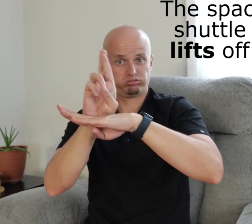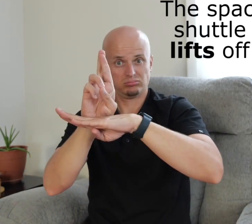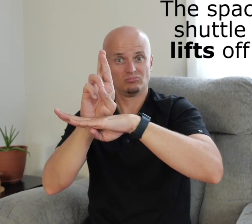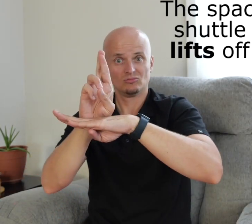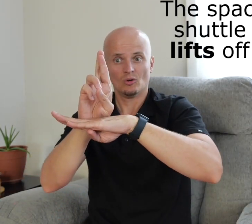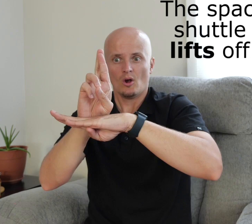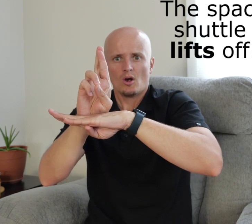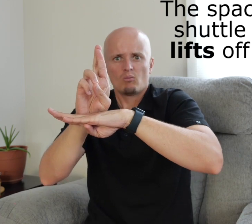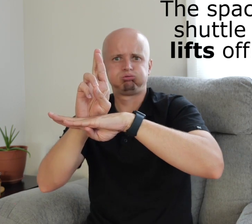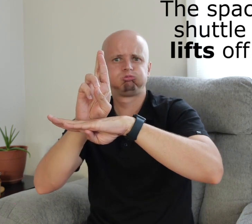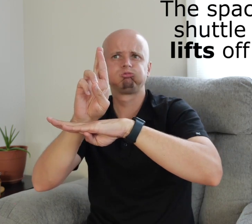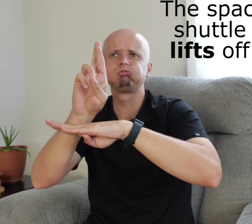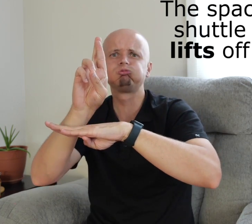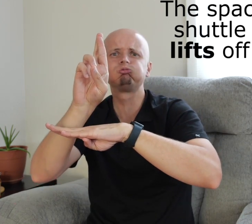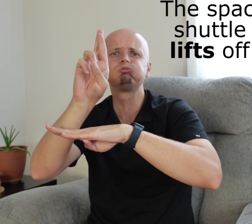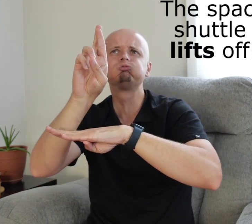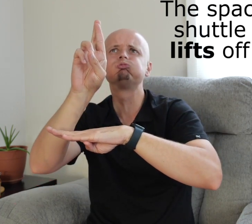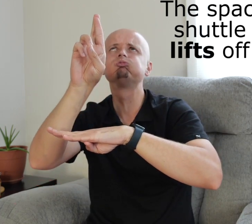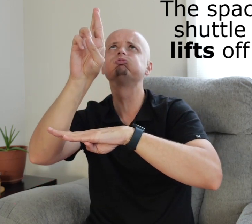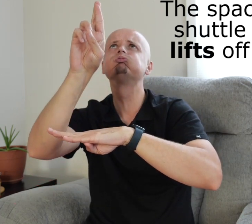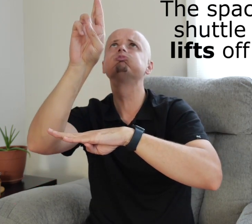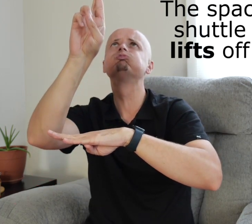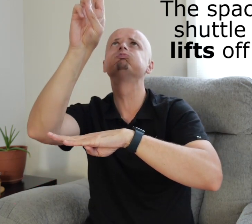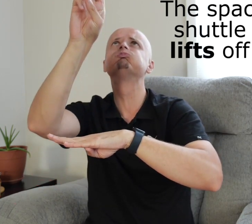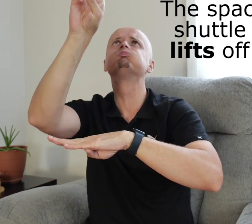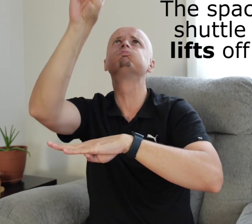Here's a space shuttle. It's lifting off.